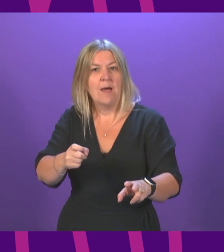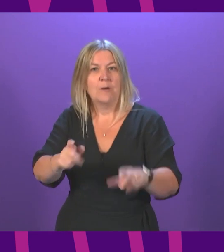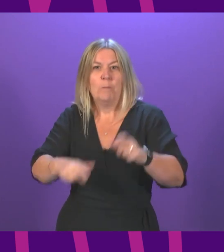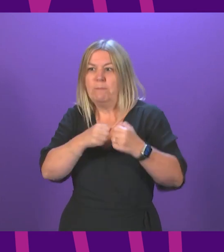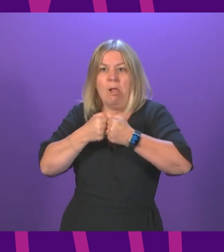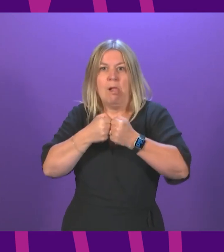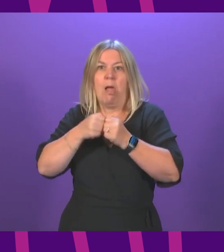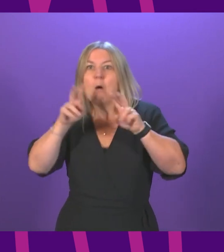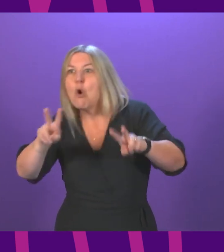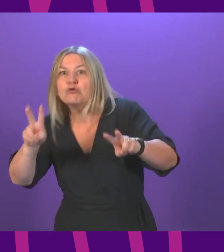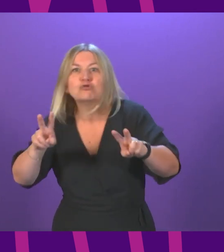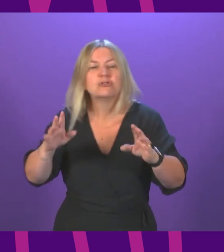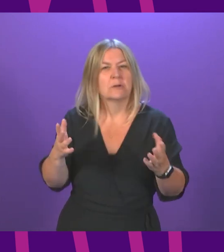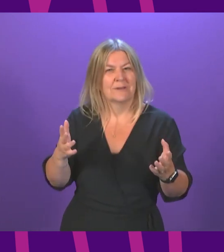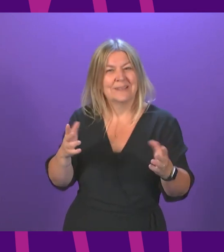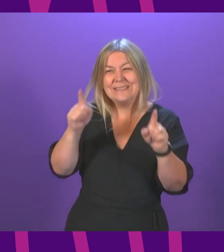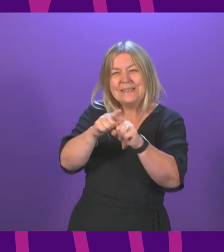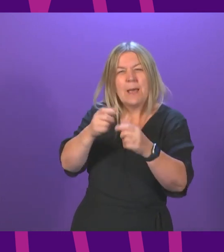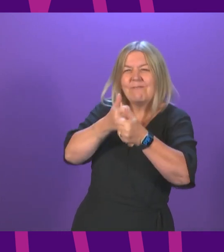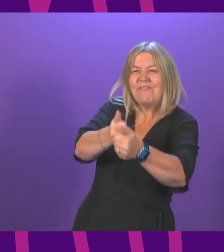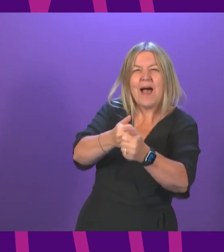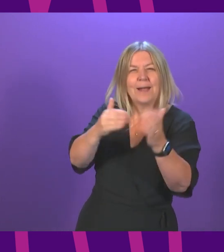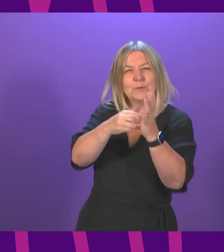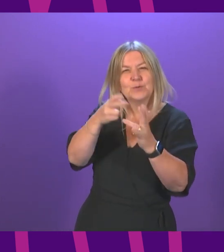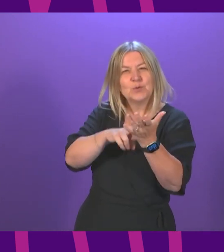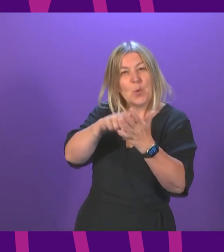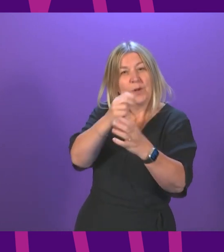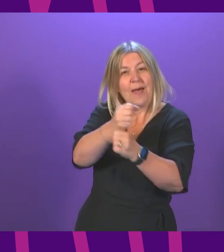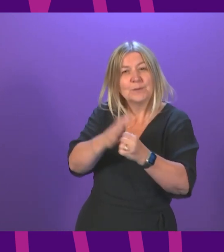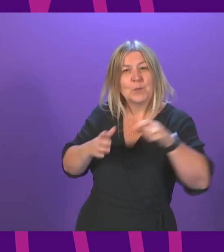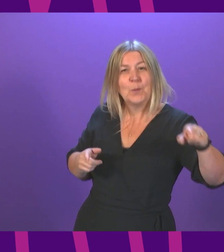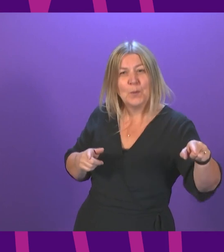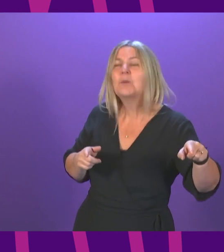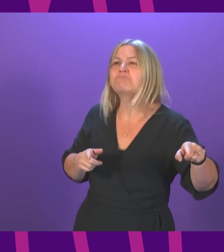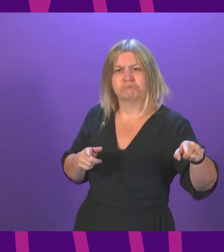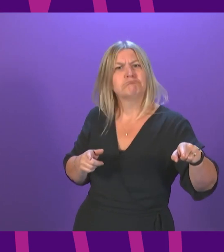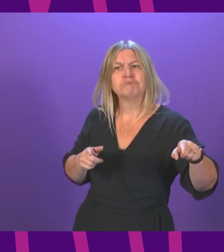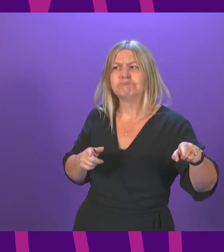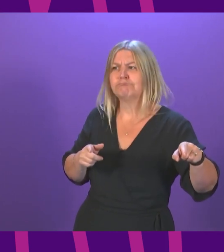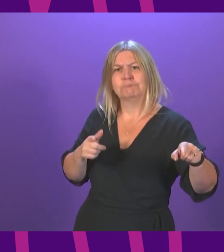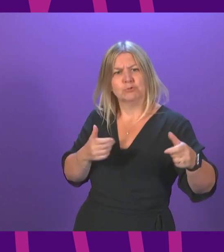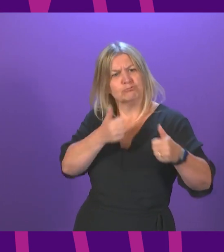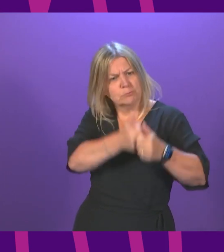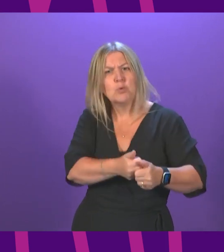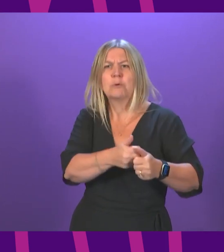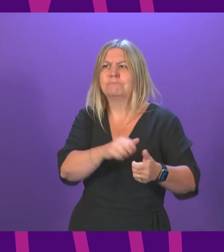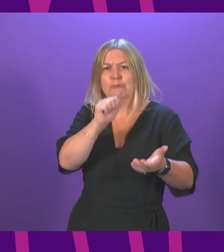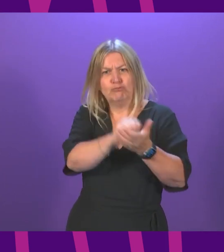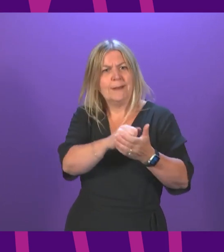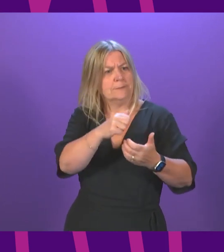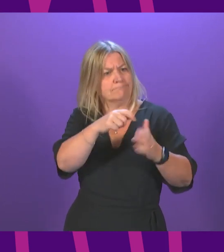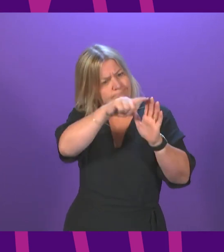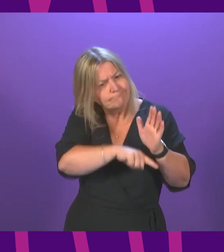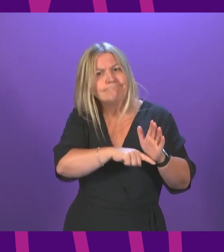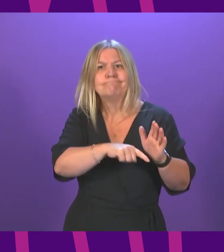it's about trying to make sure that there is an environment that is relatively safe because of the regulations, recognising that no matter what I say,